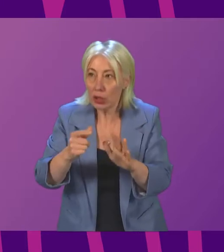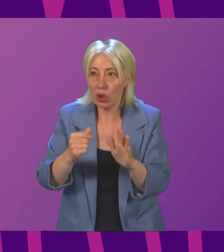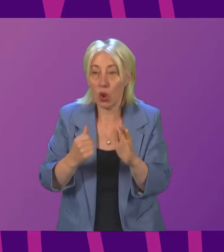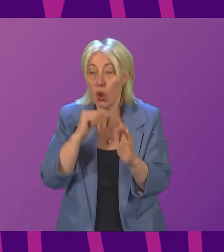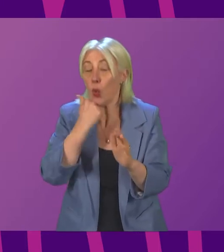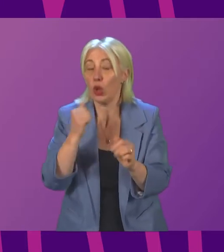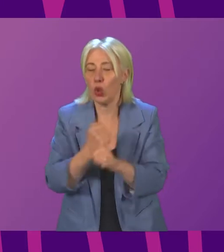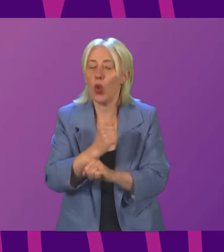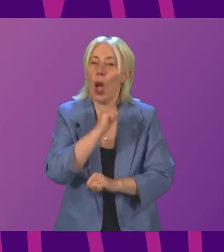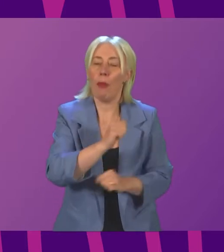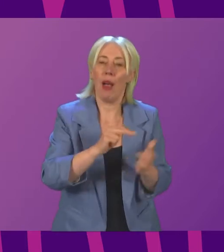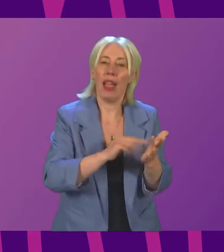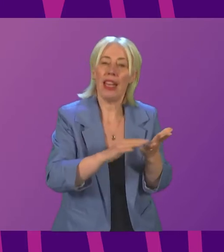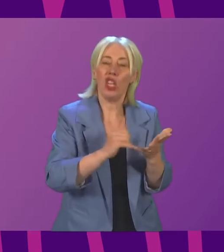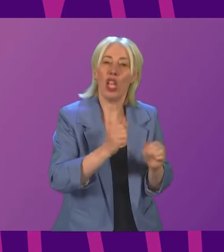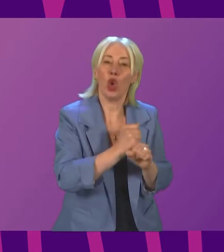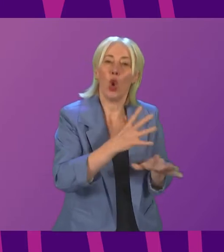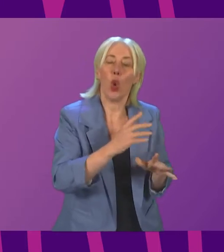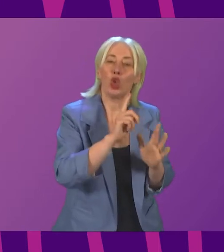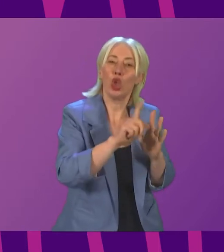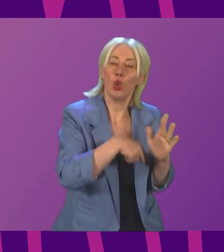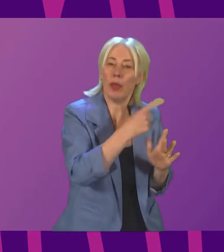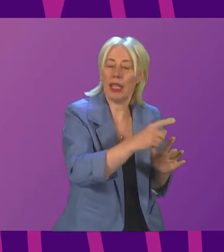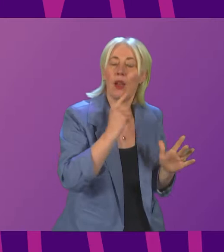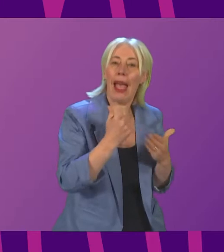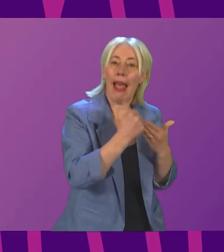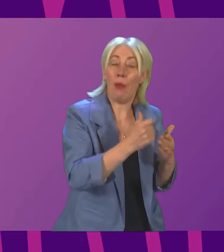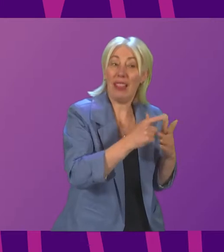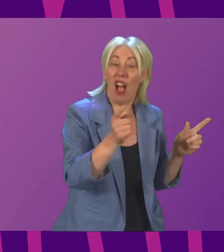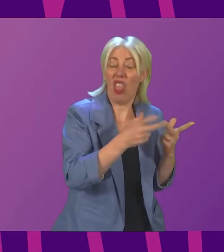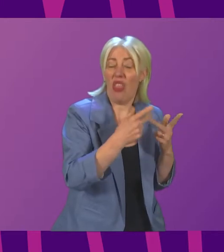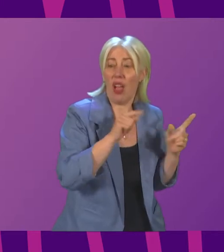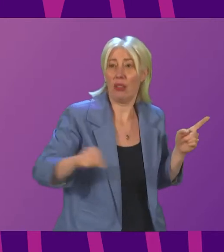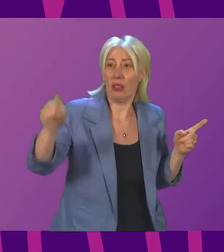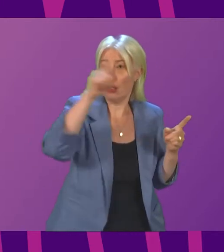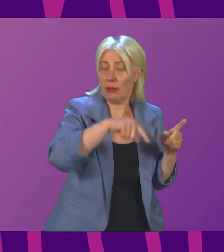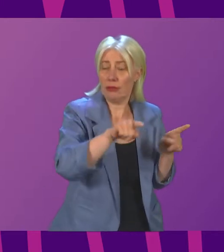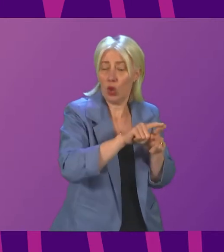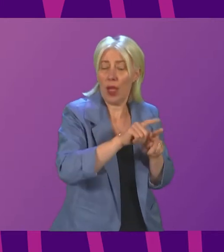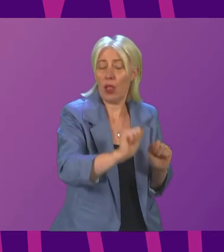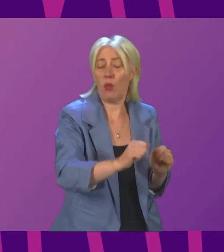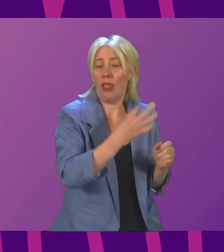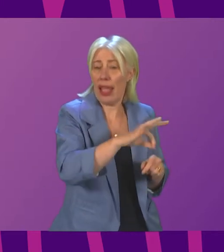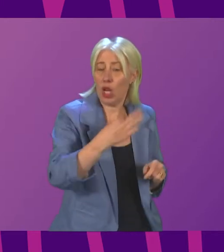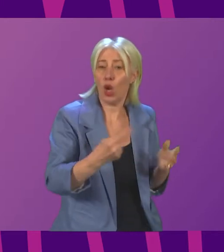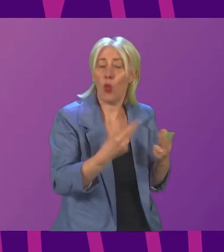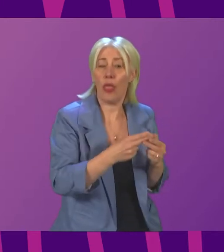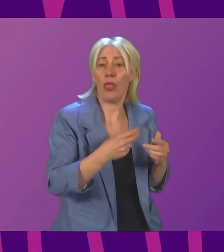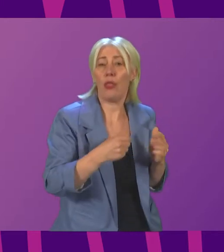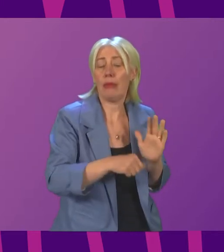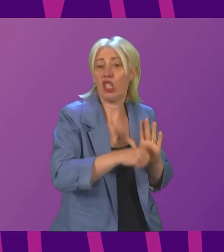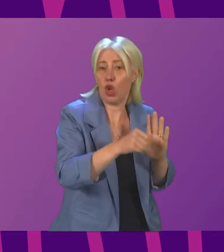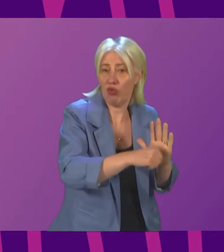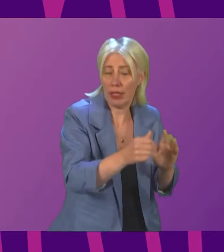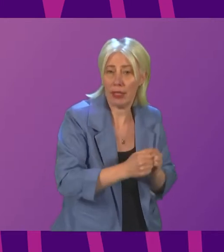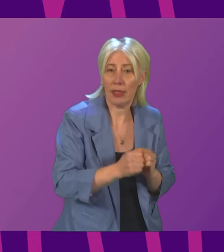the NHS Golden Jubilee is helping health boards right across the country, including NHS Lanarkshire, with some elective surgeries. Thank you. That concludes